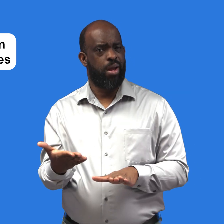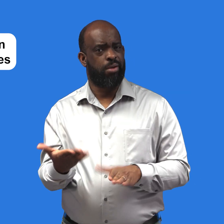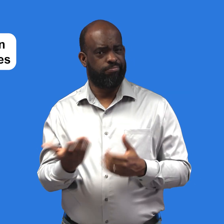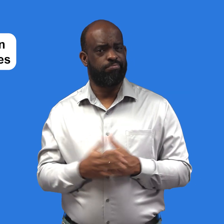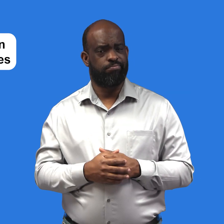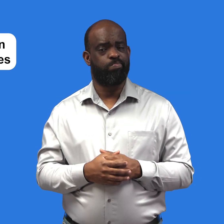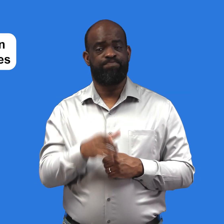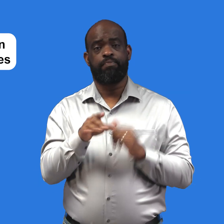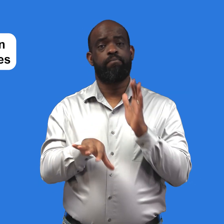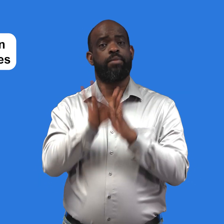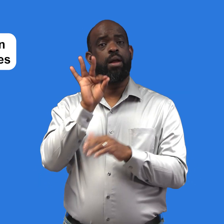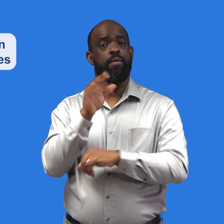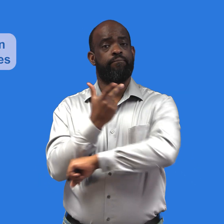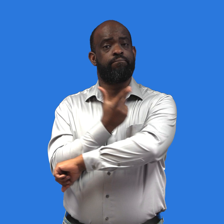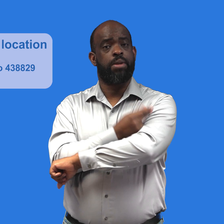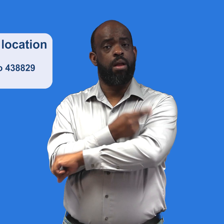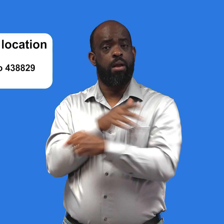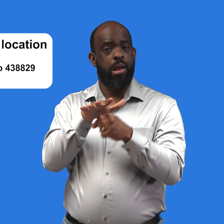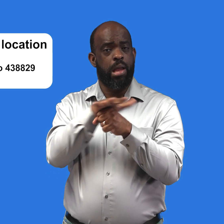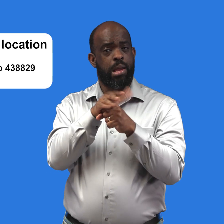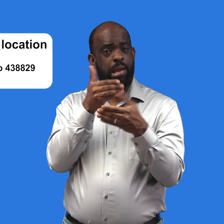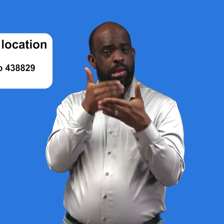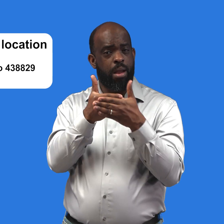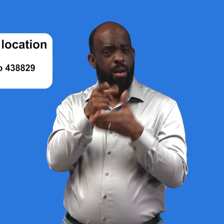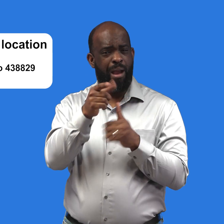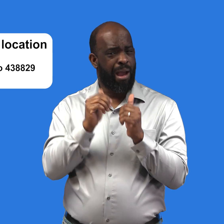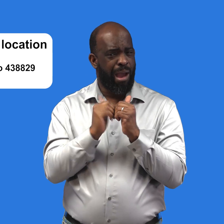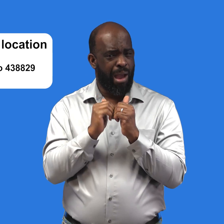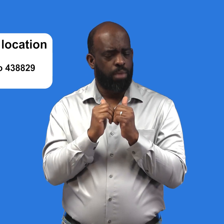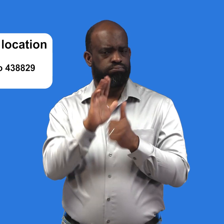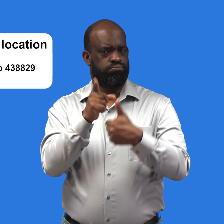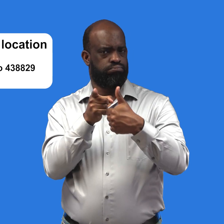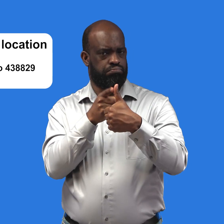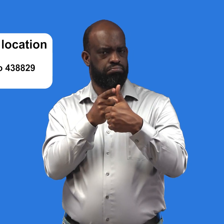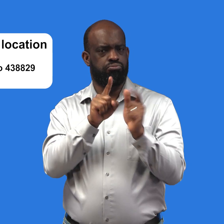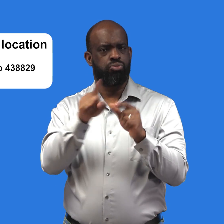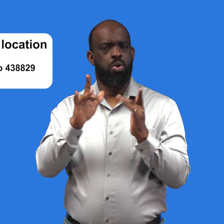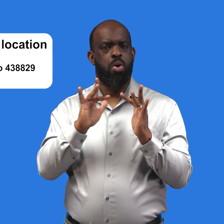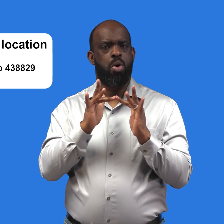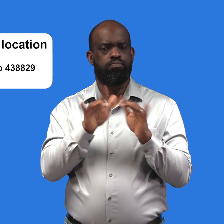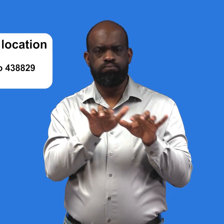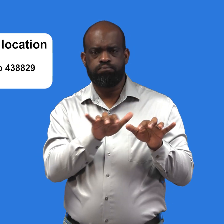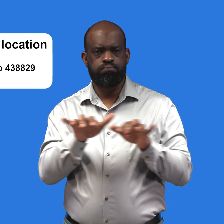COVID-19. To find a vaccine location near you, visit vaccines